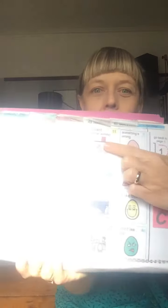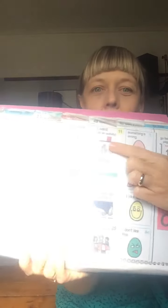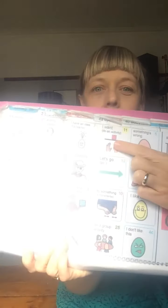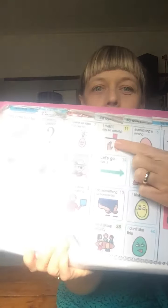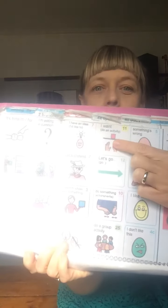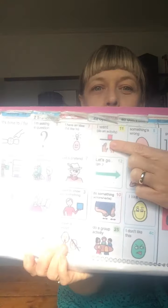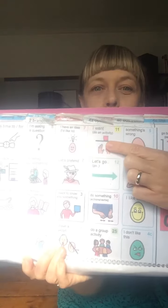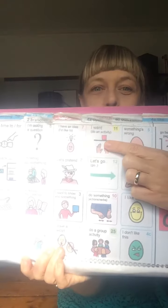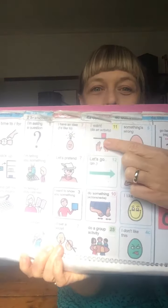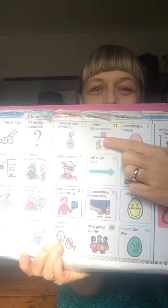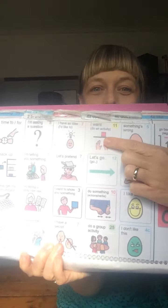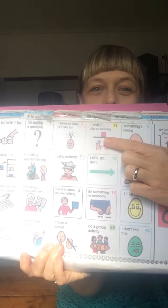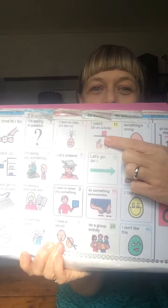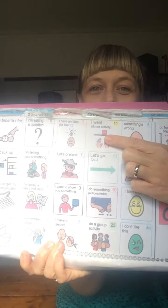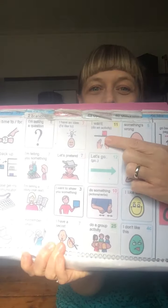I want to do an activity.